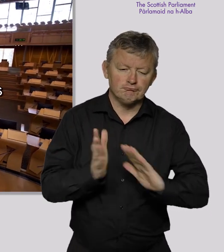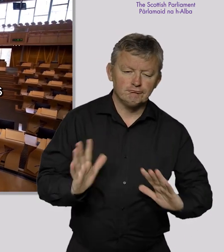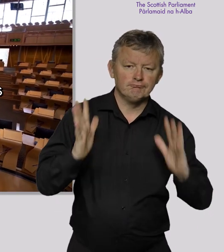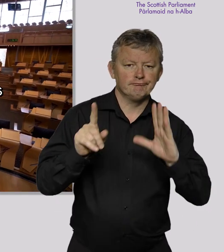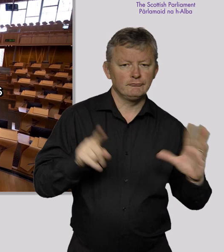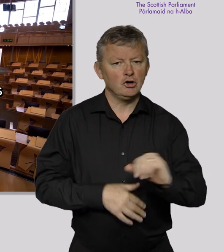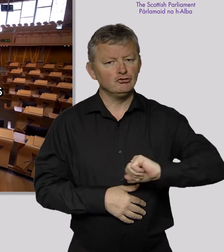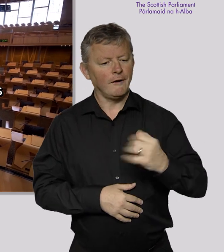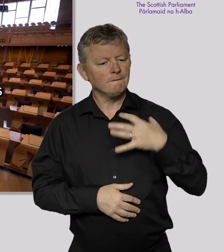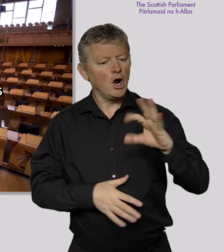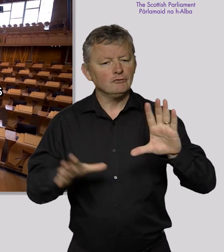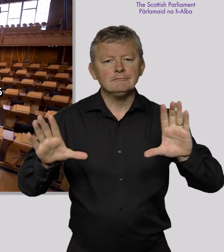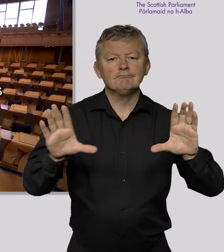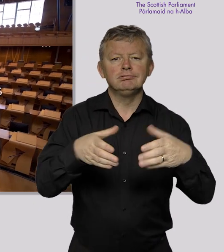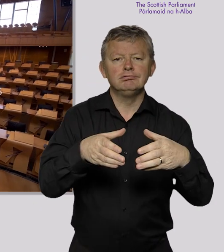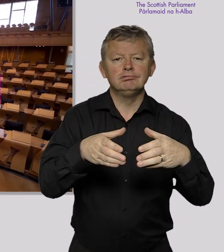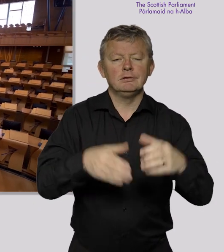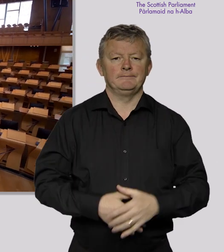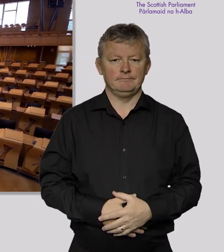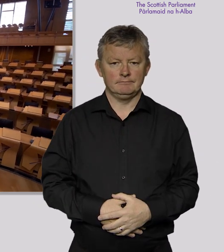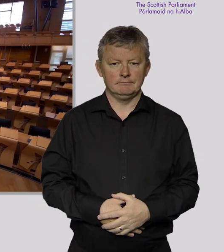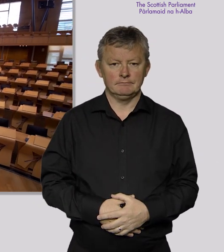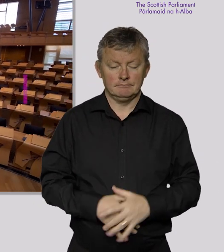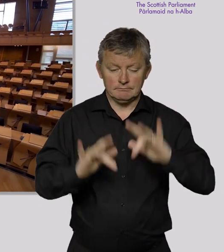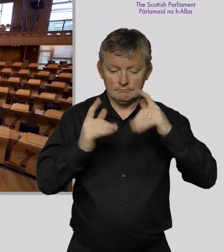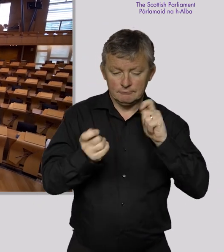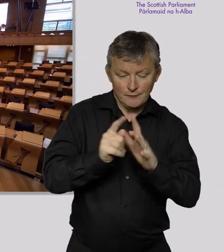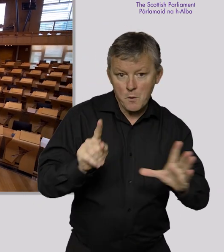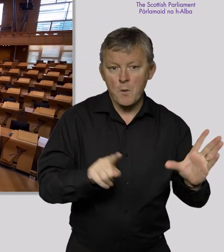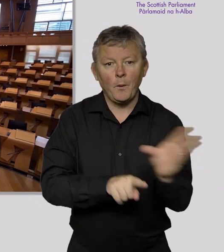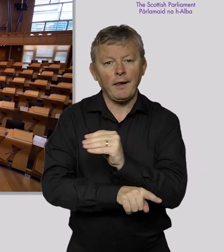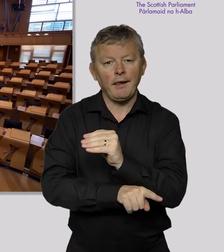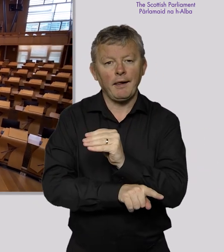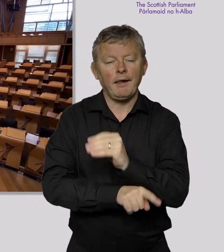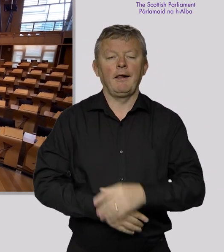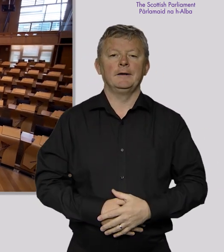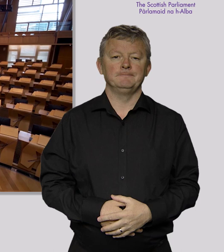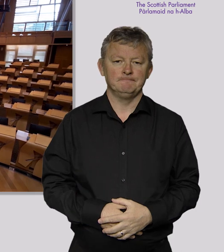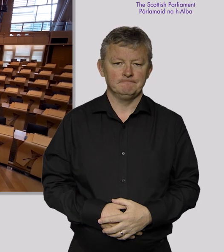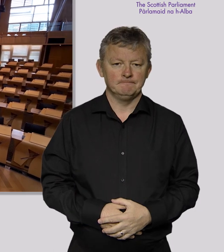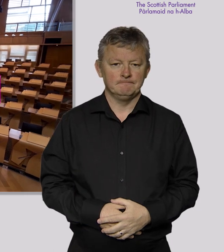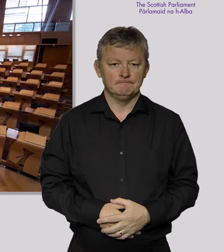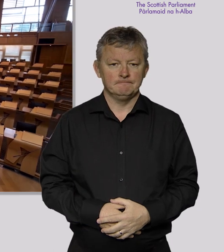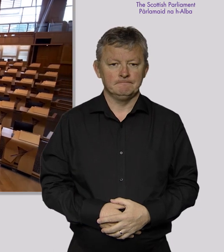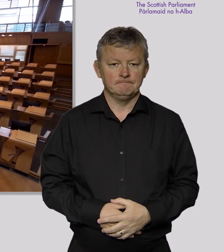Celebrating Scotland's Volunteers A Digital Society for All